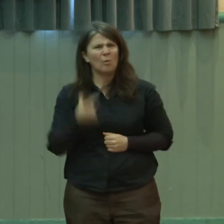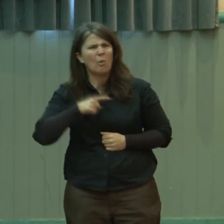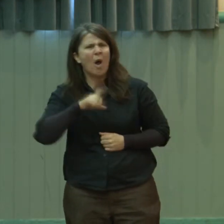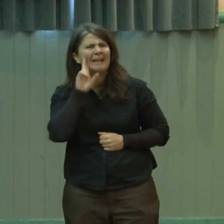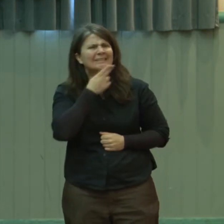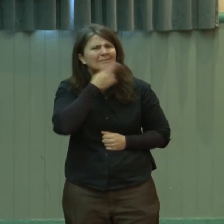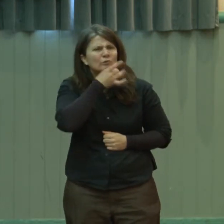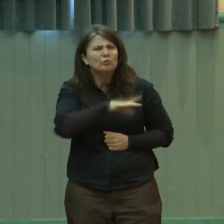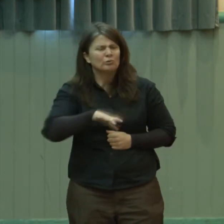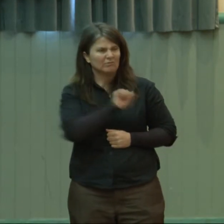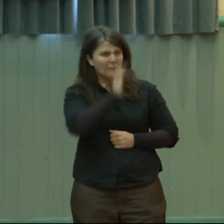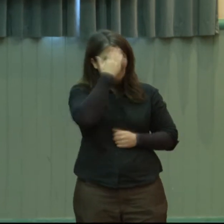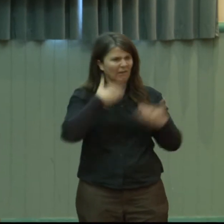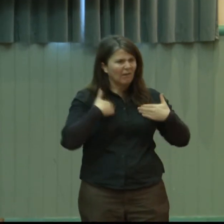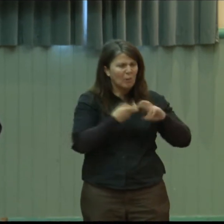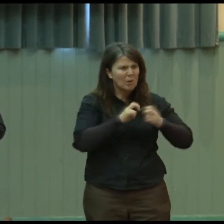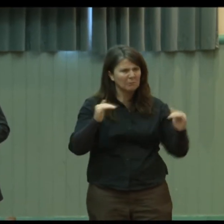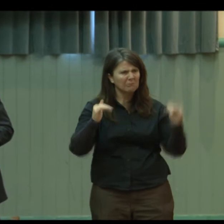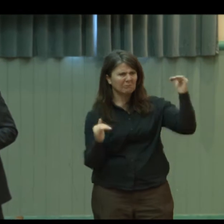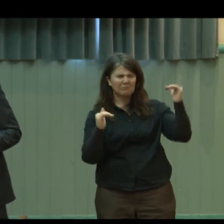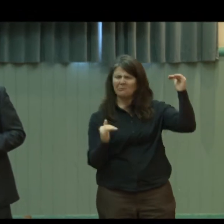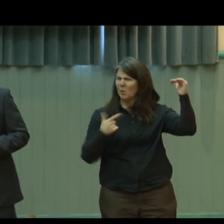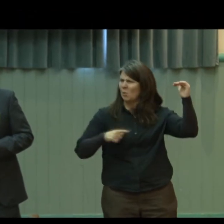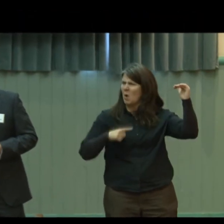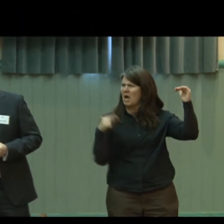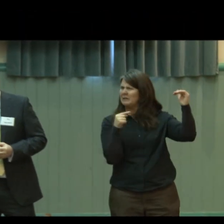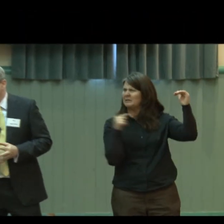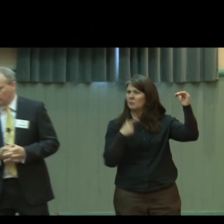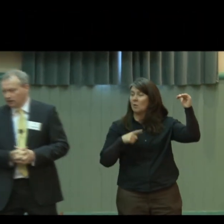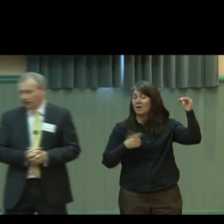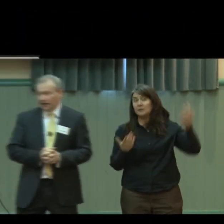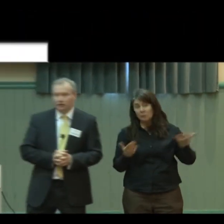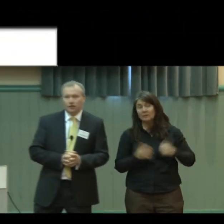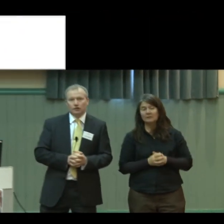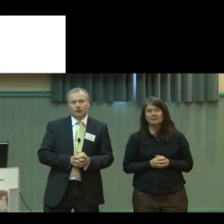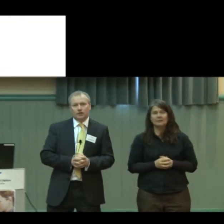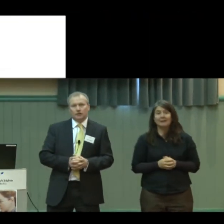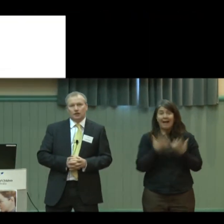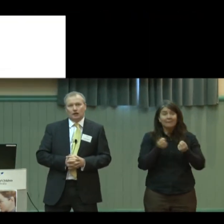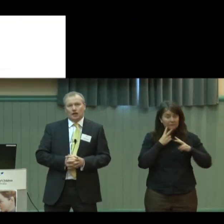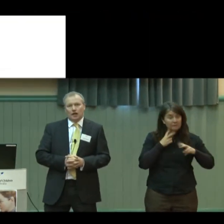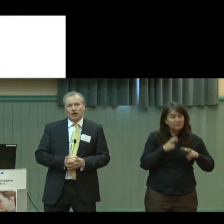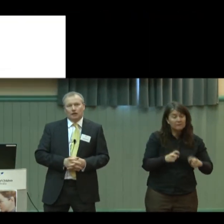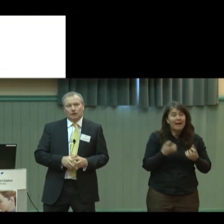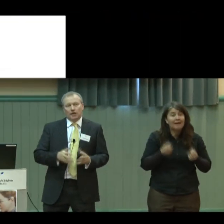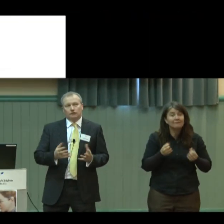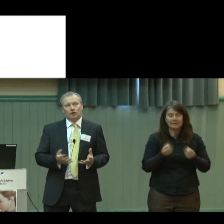mental health problems? Well in some families, and there's again research for this, it's very